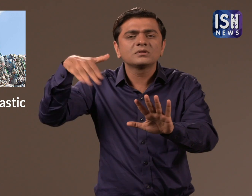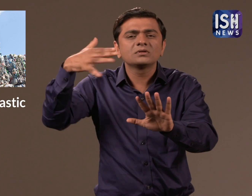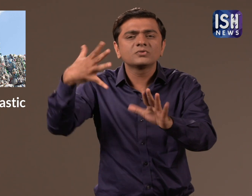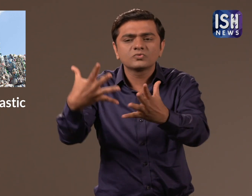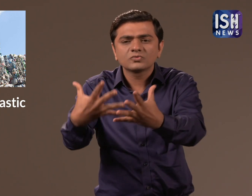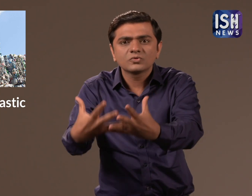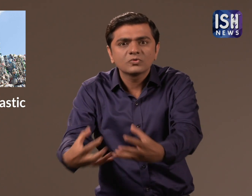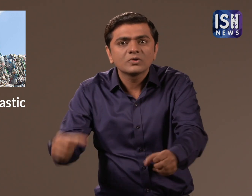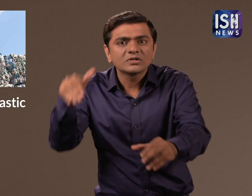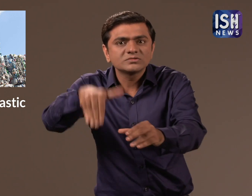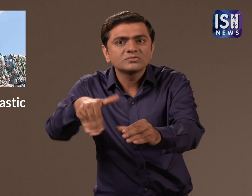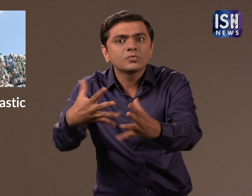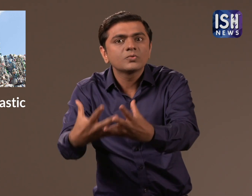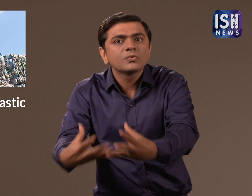decompose without creating waste.